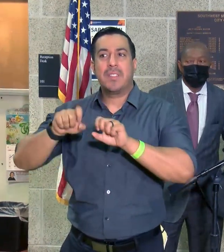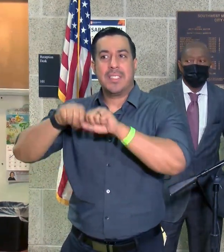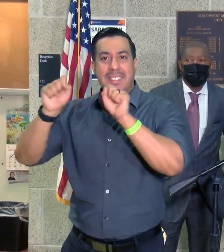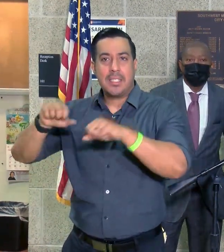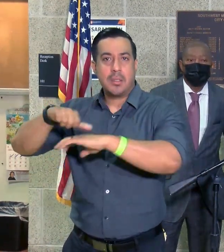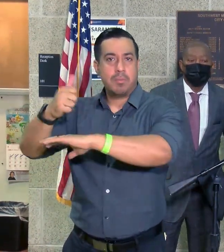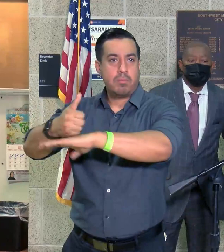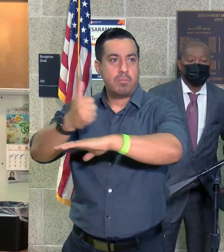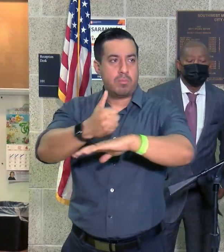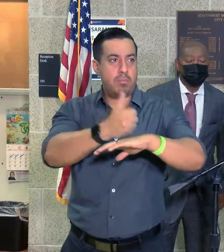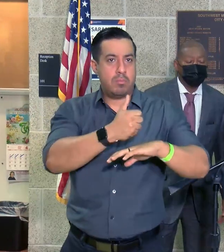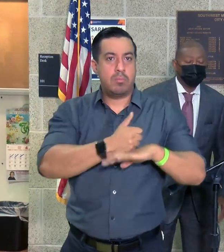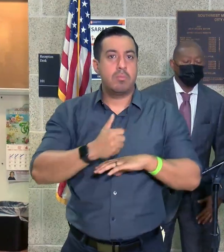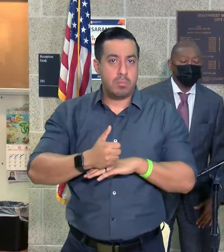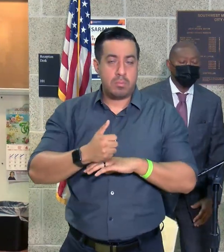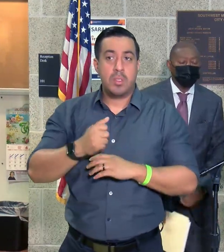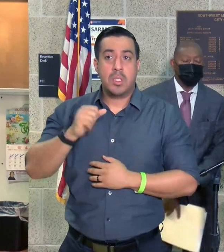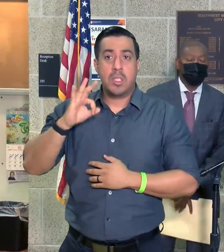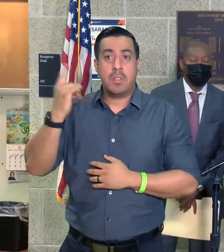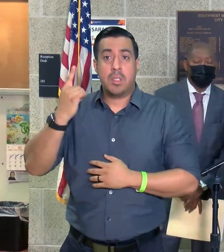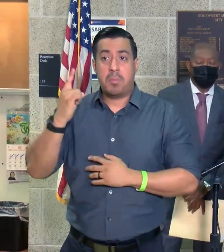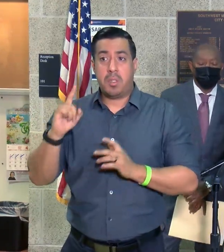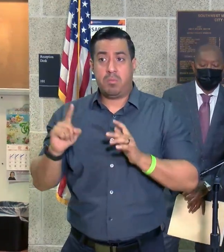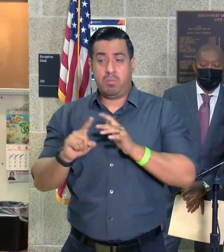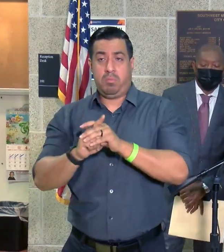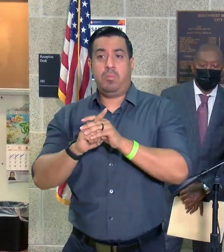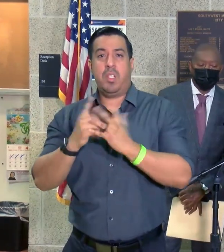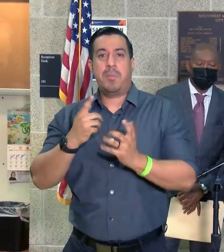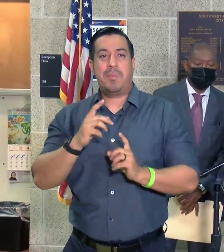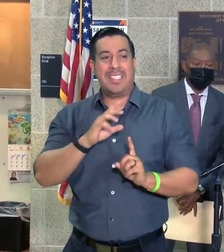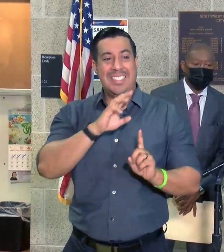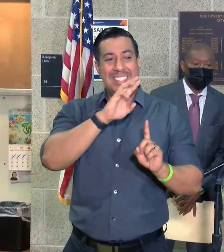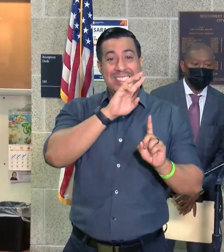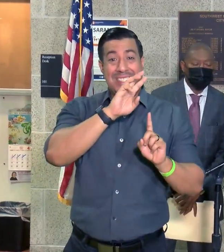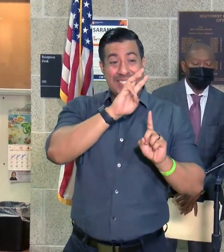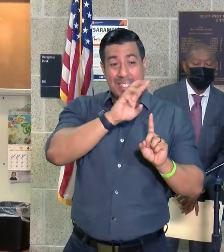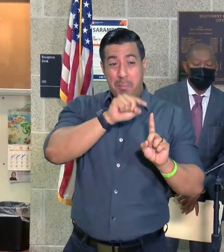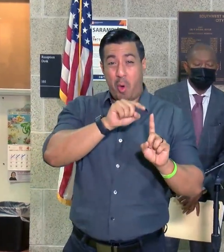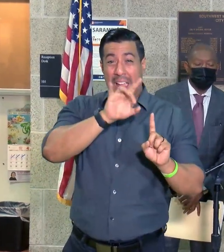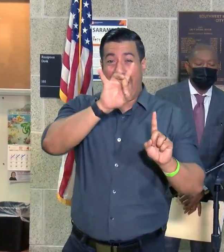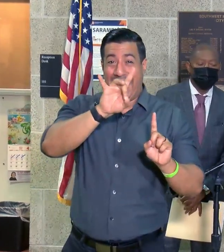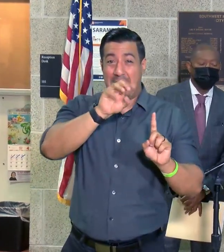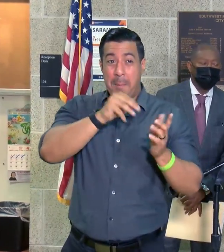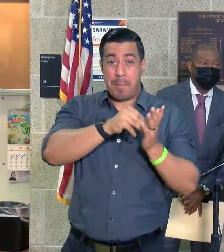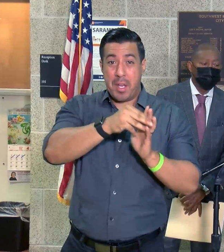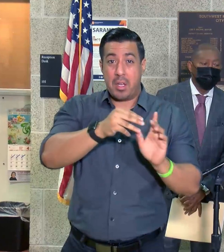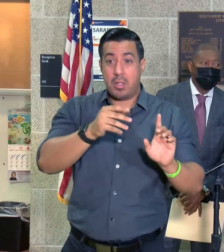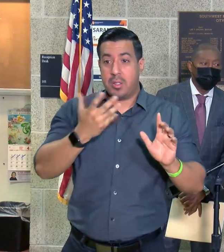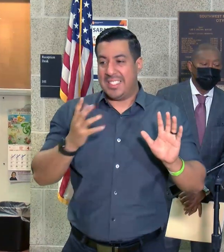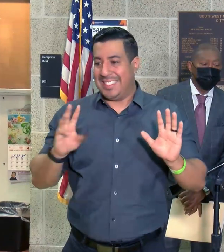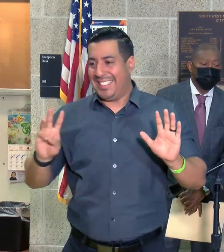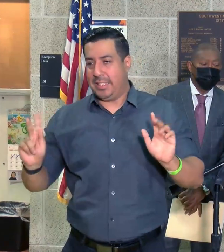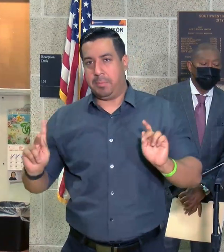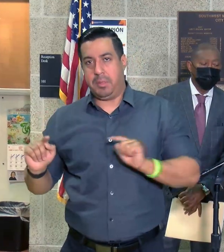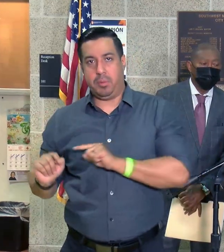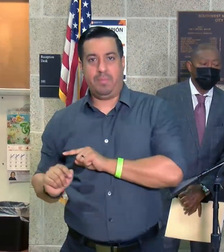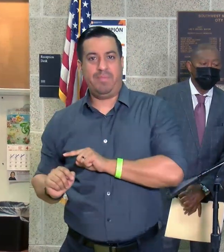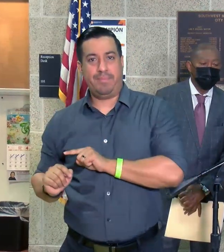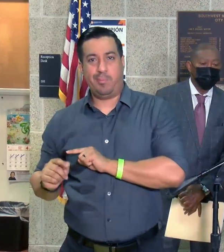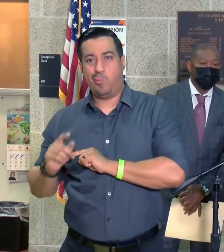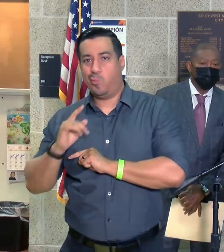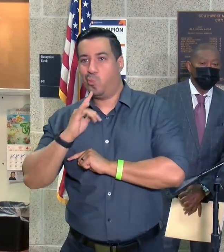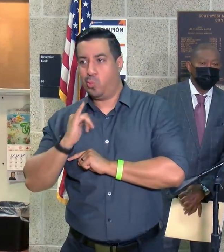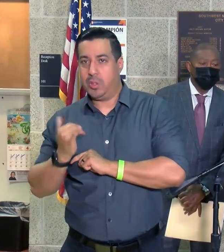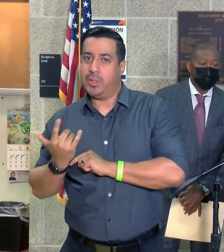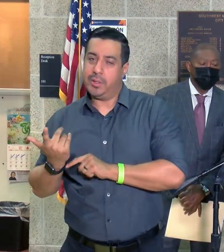such that an anomaly that occurs in six out of 6.8 million people gets on the radar. So I think that that speaks